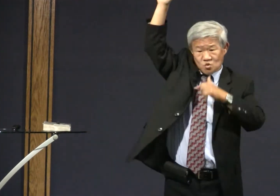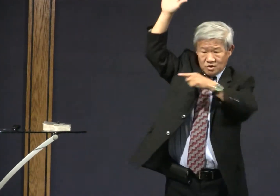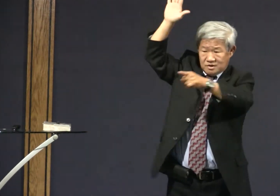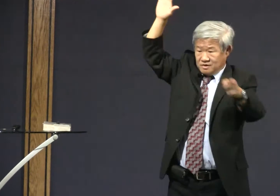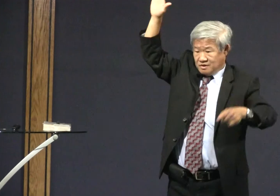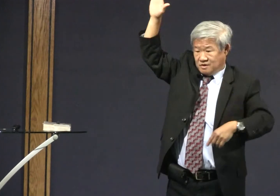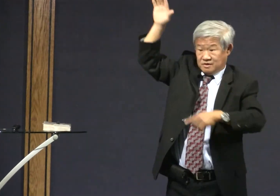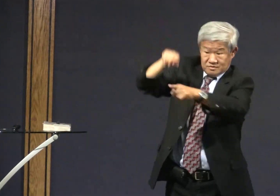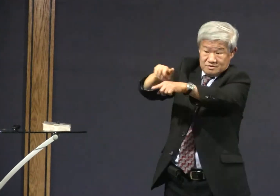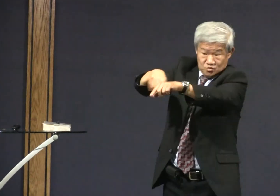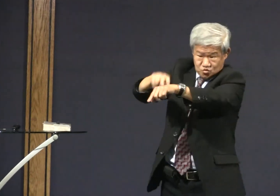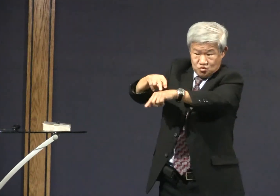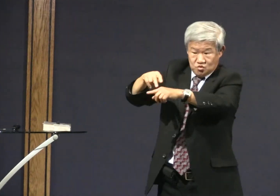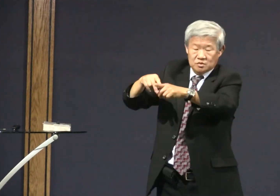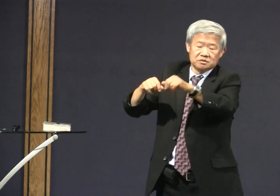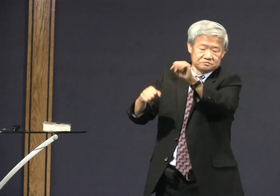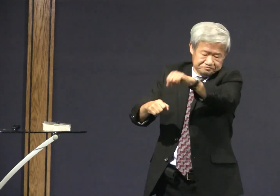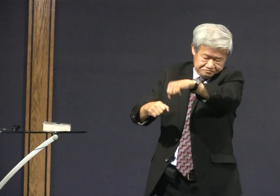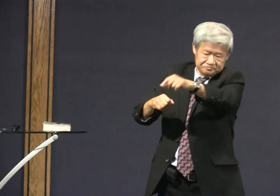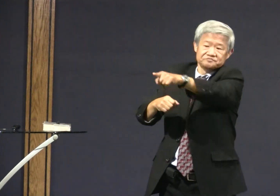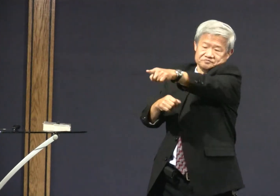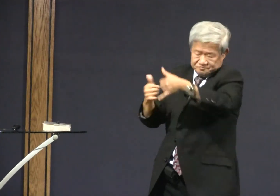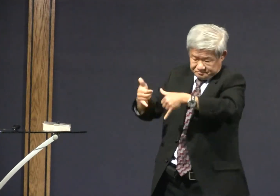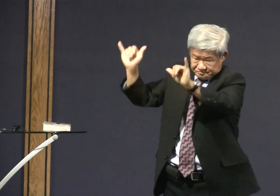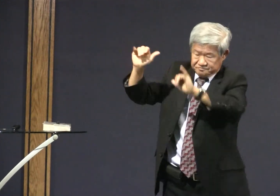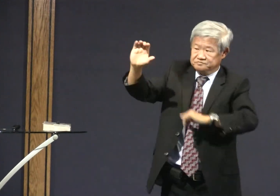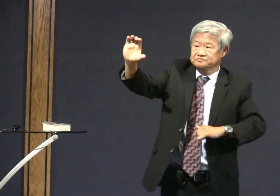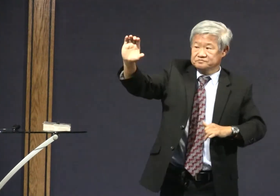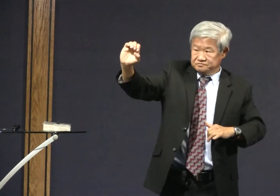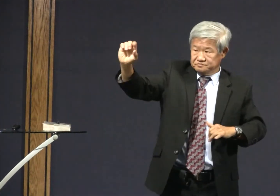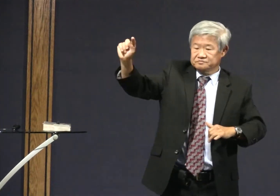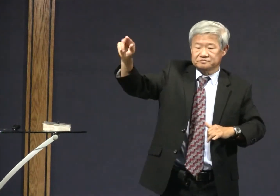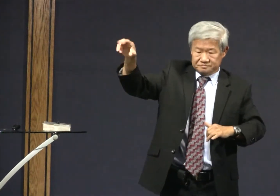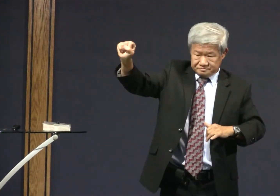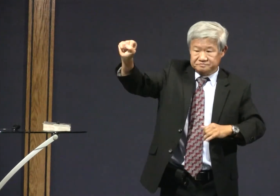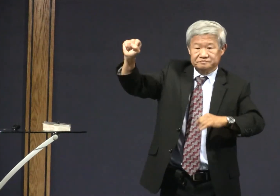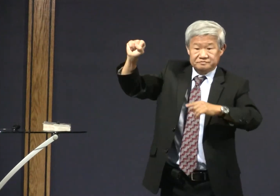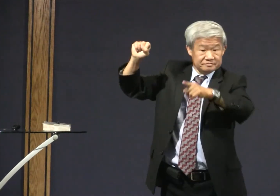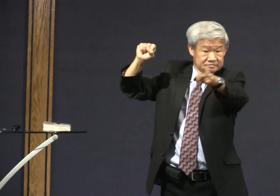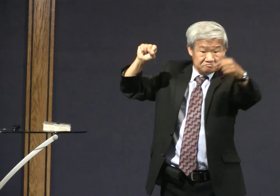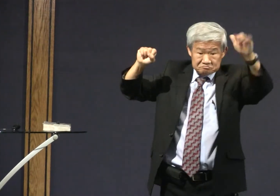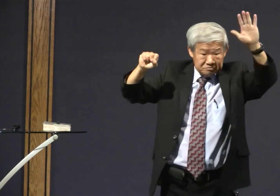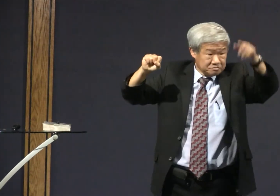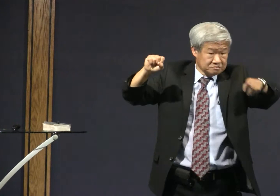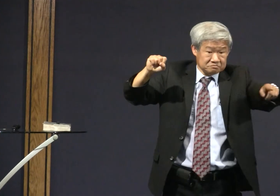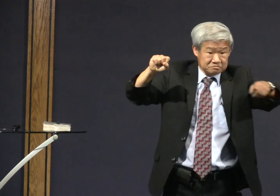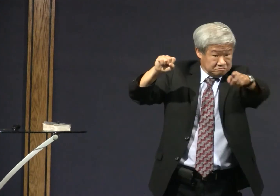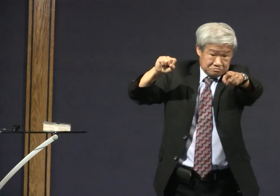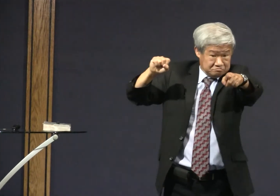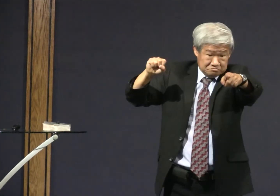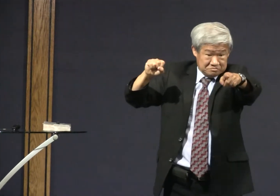how many of you are descended from Celtic origins? Yes. Anybody else?